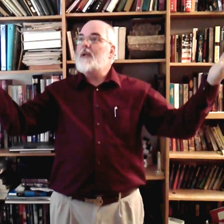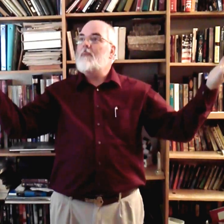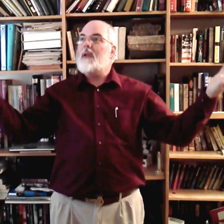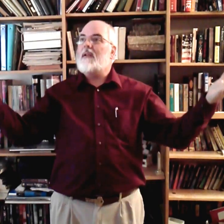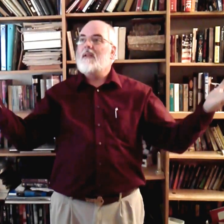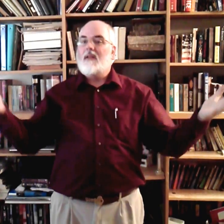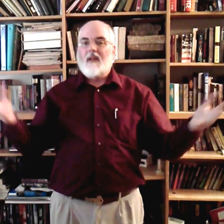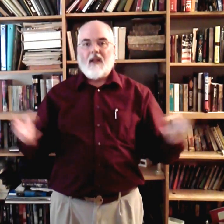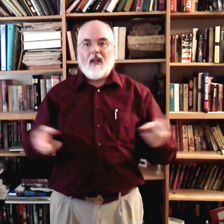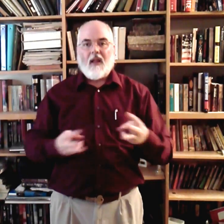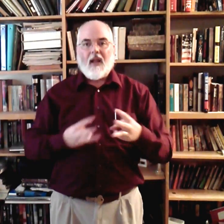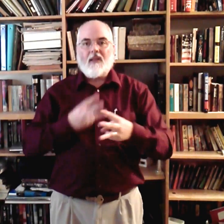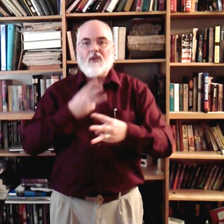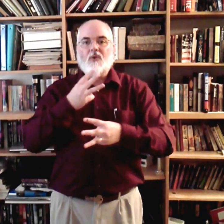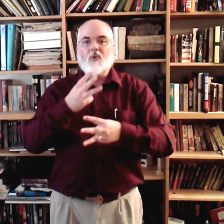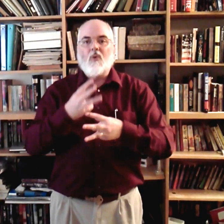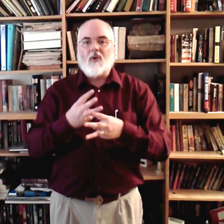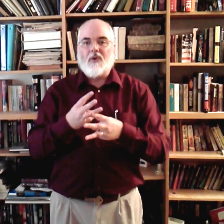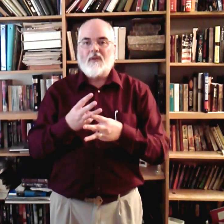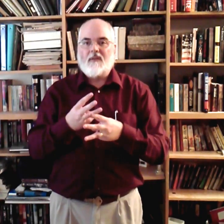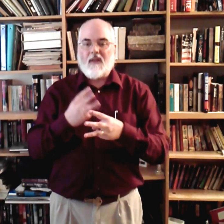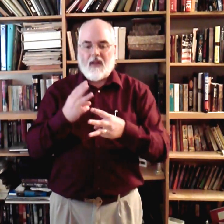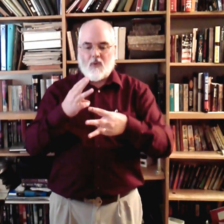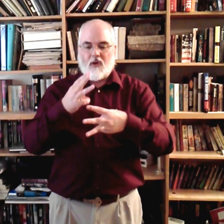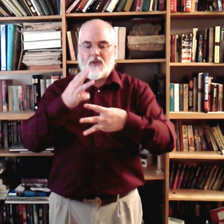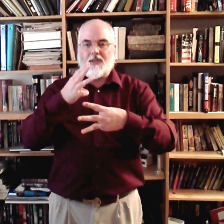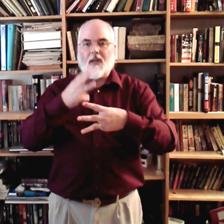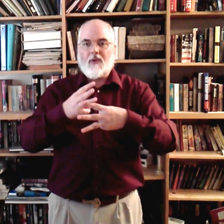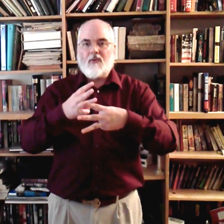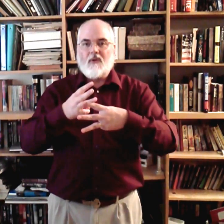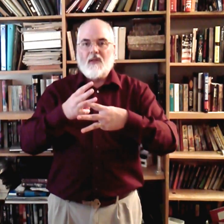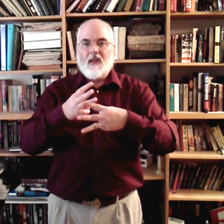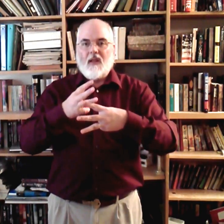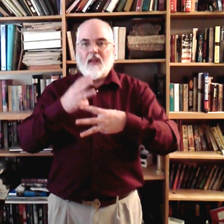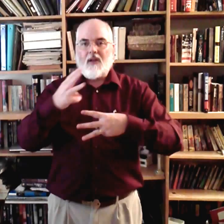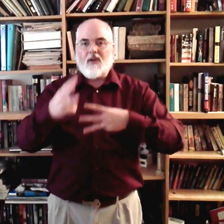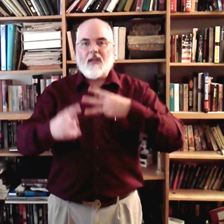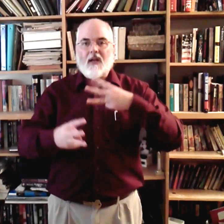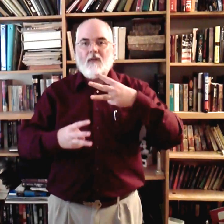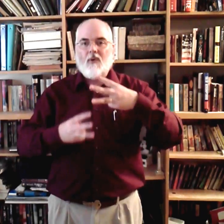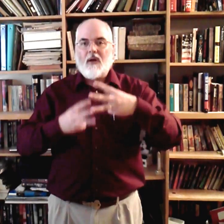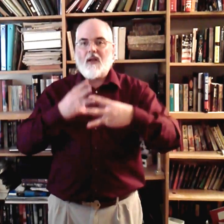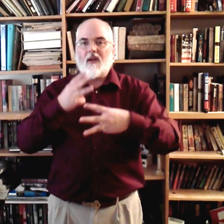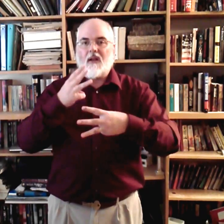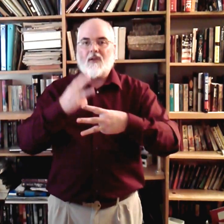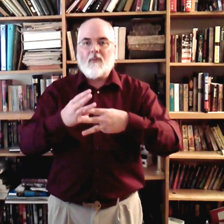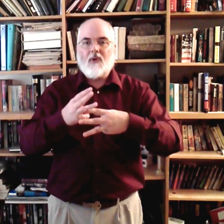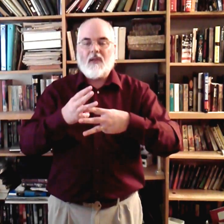bit. And then you do world. And world is a W. And you just kind of come around and W again.